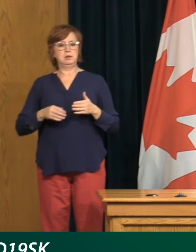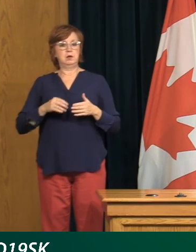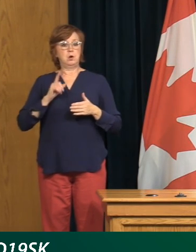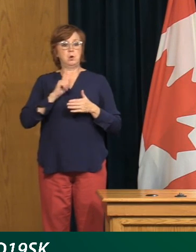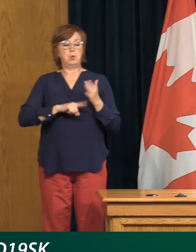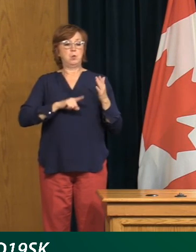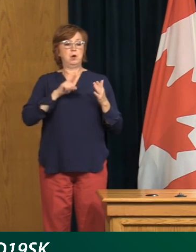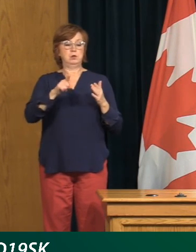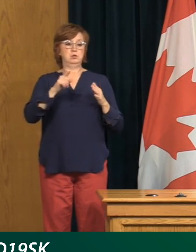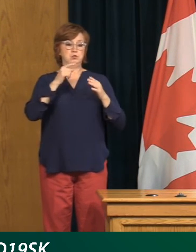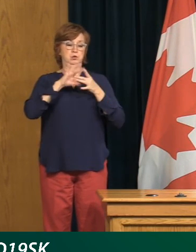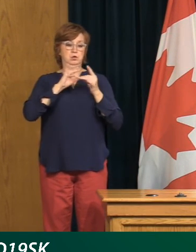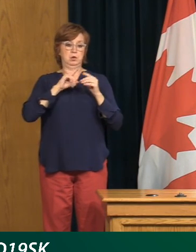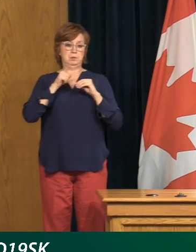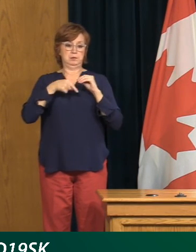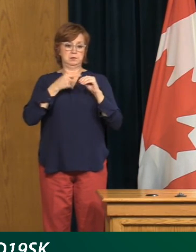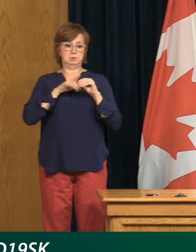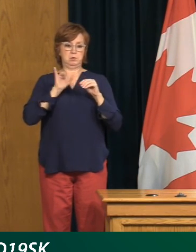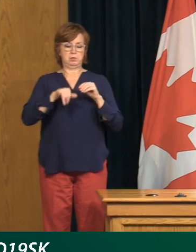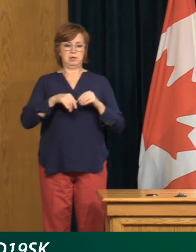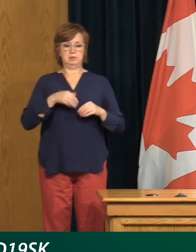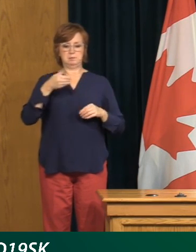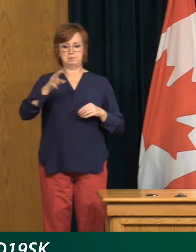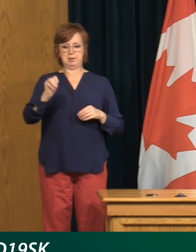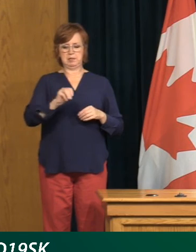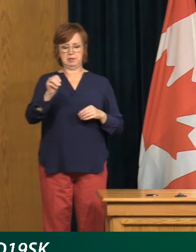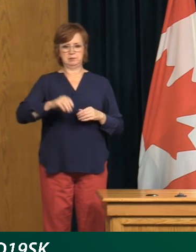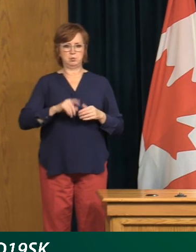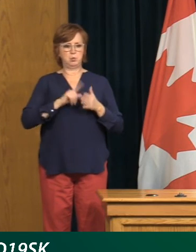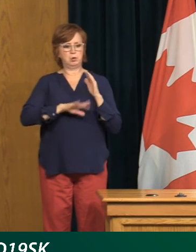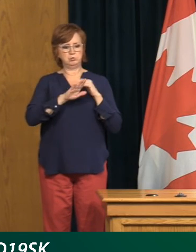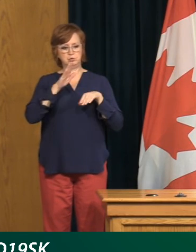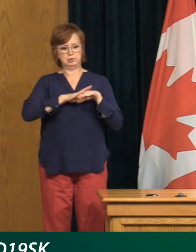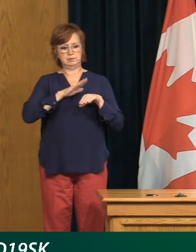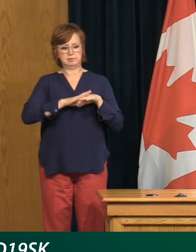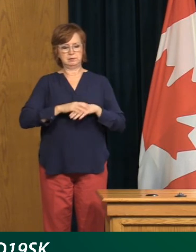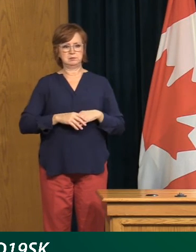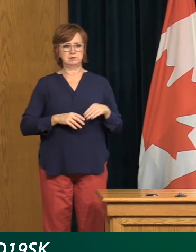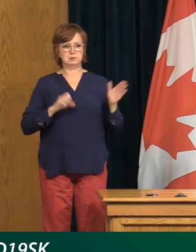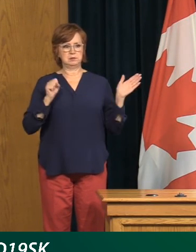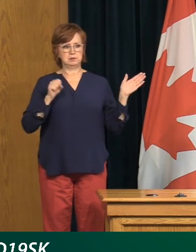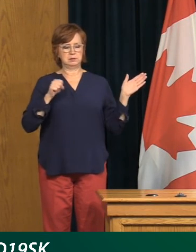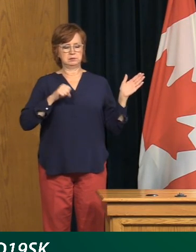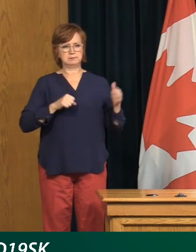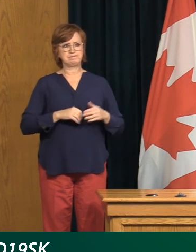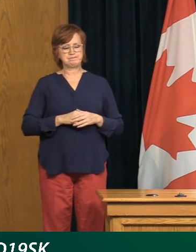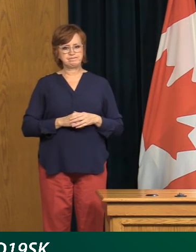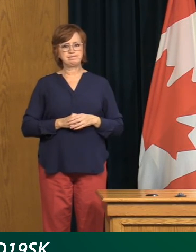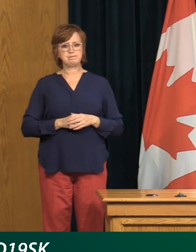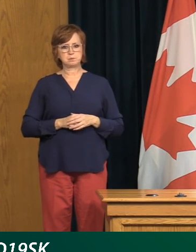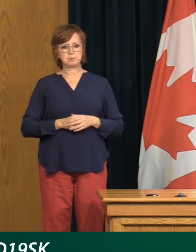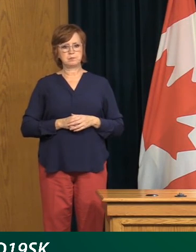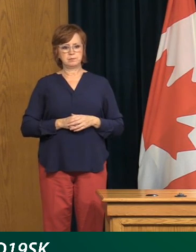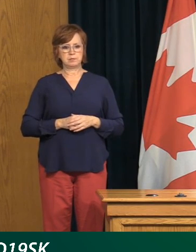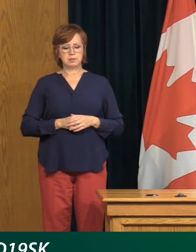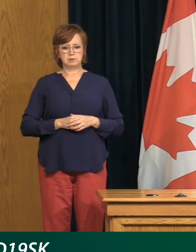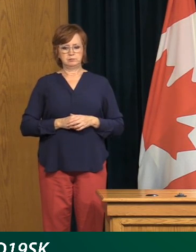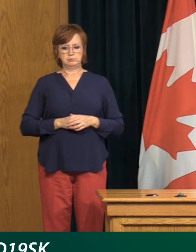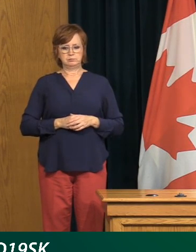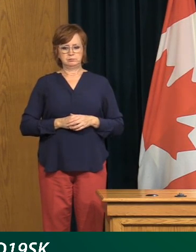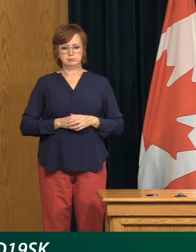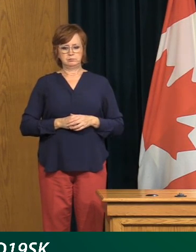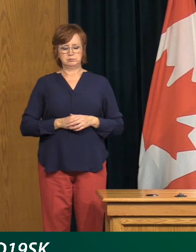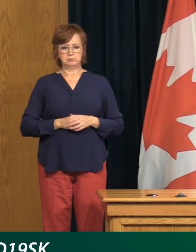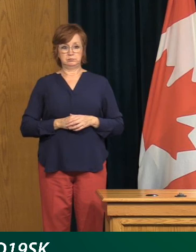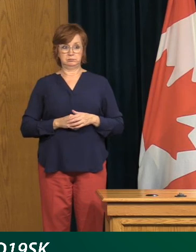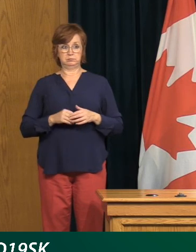going to one area to go? What's your piece of advice to everyone? Yeah, so I think, you know, I and my